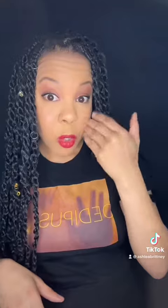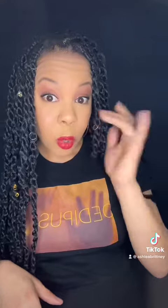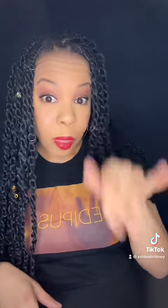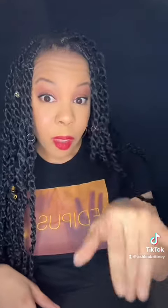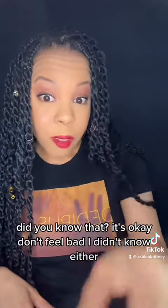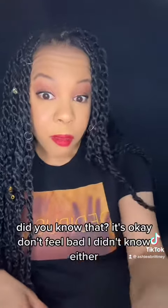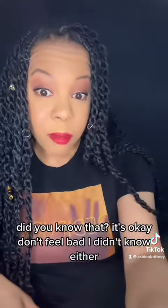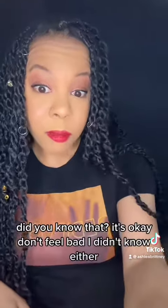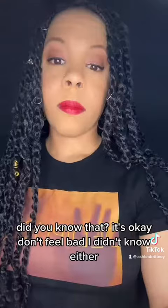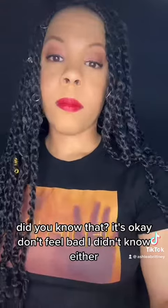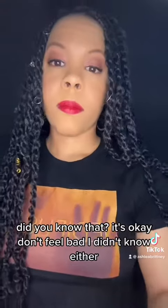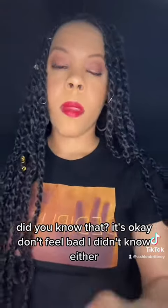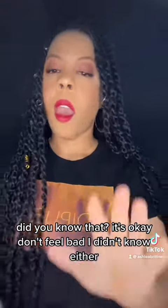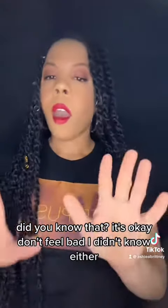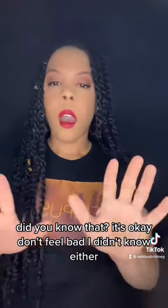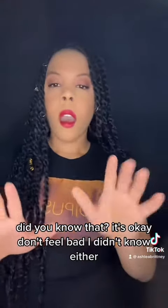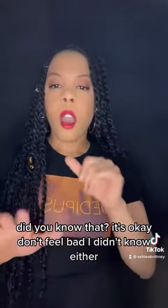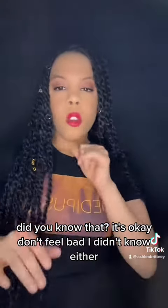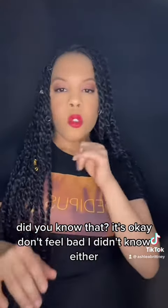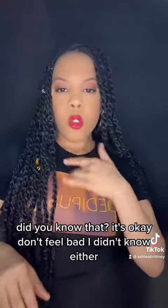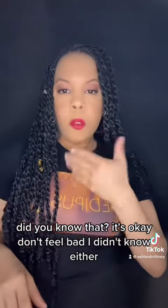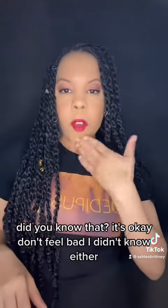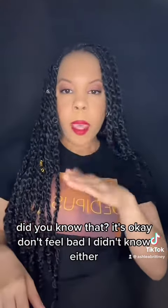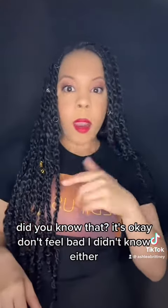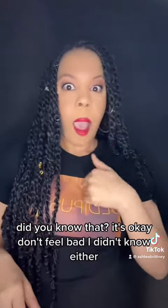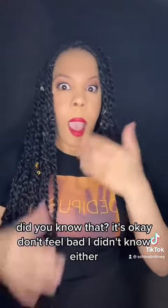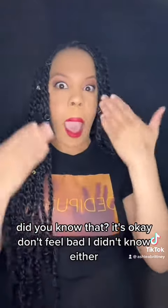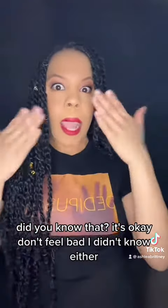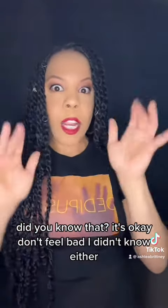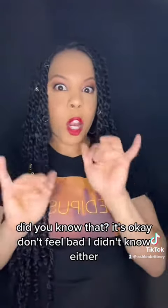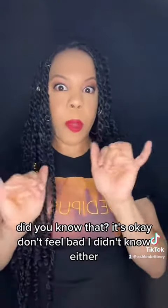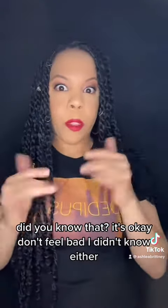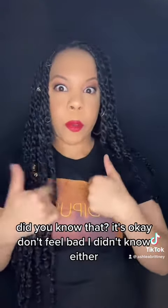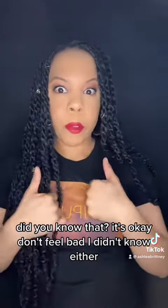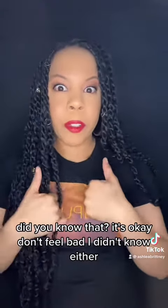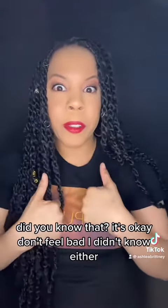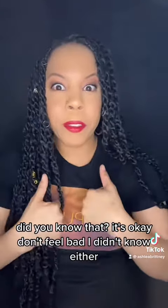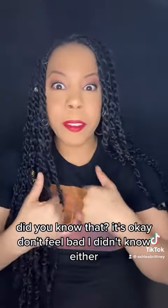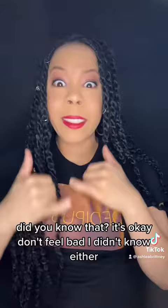Did you know that? It's okay. Don't feel bad. I didn't know either.